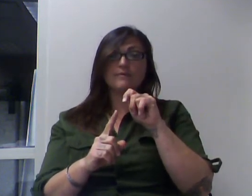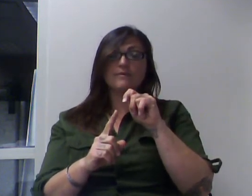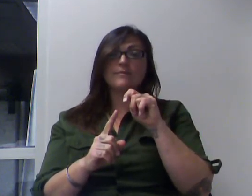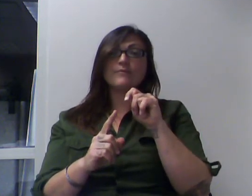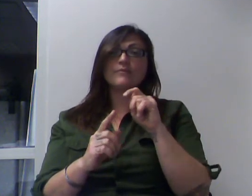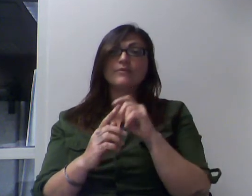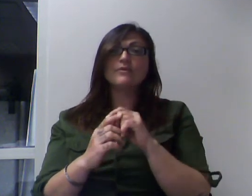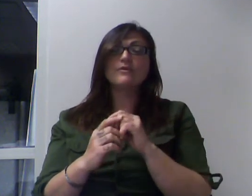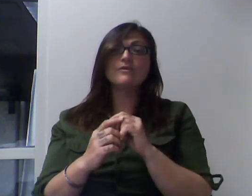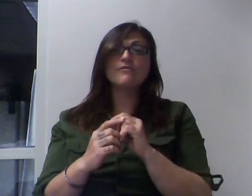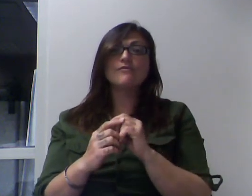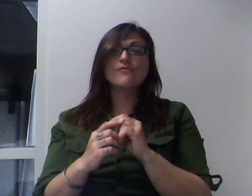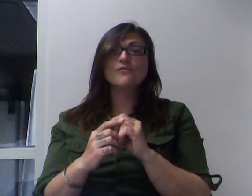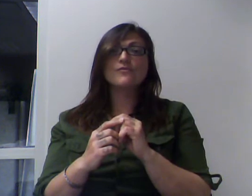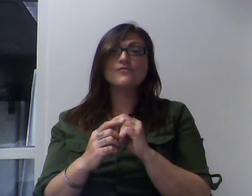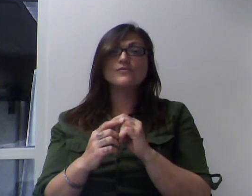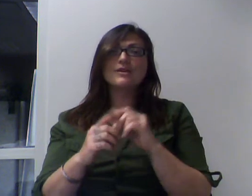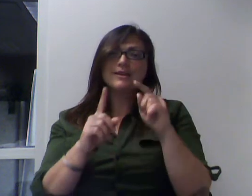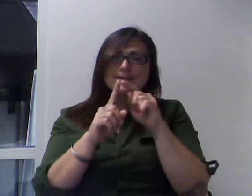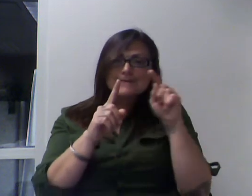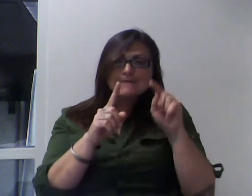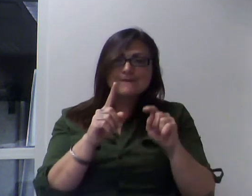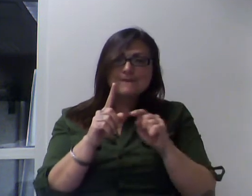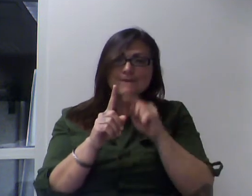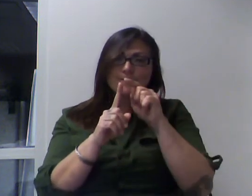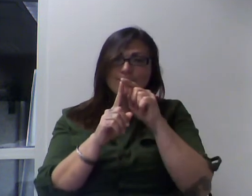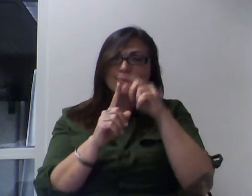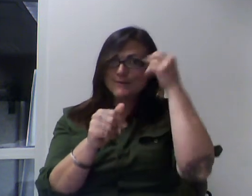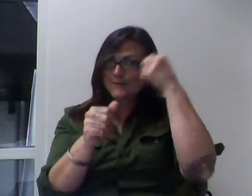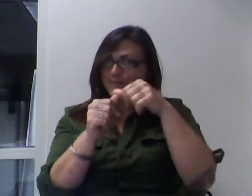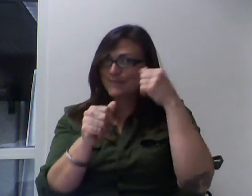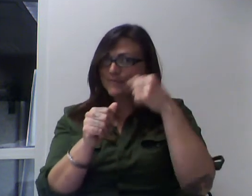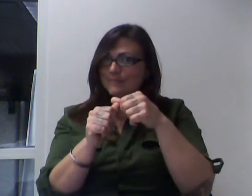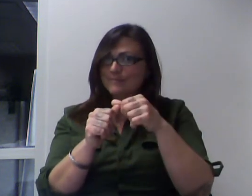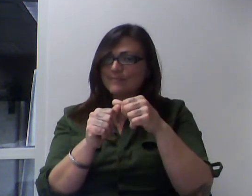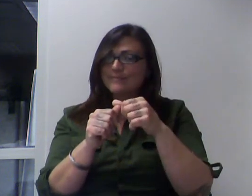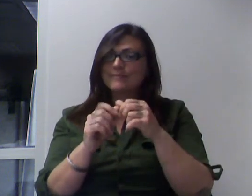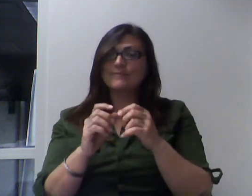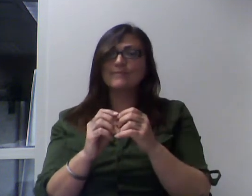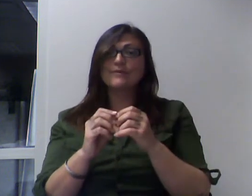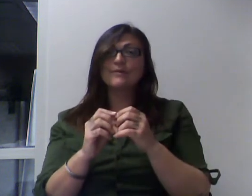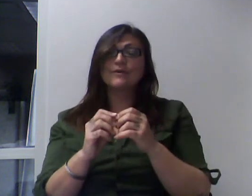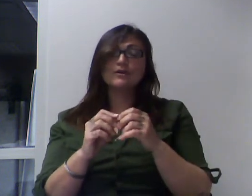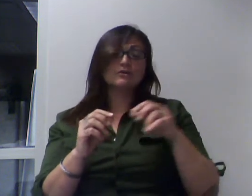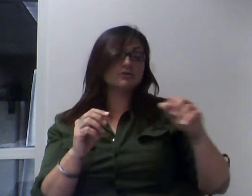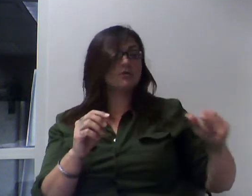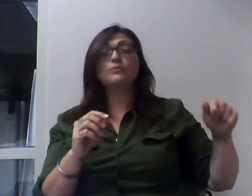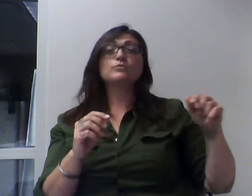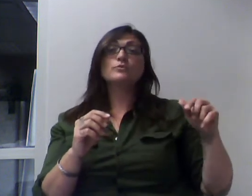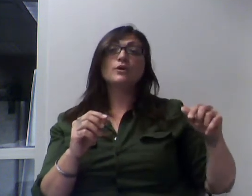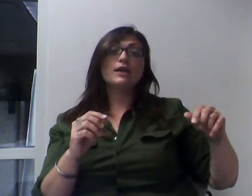be thinking about squares here, remember, when it's area. And the formula for area is length multiplied by width.